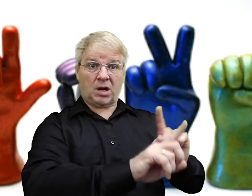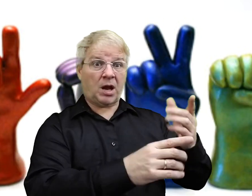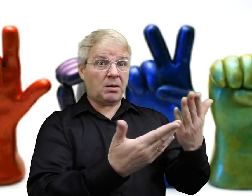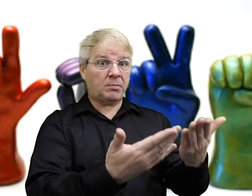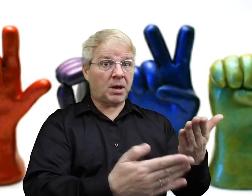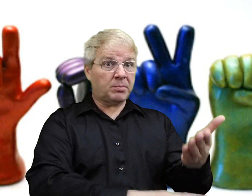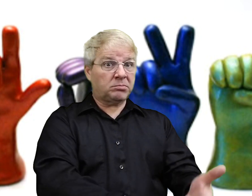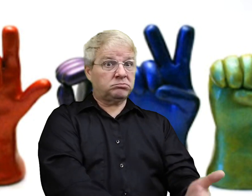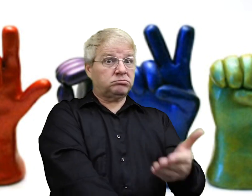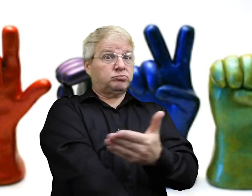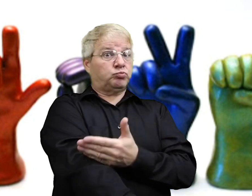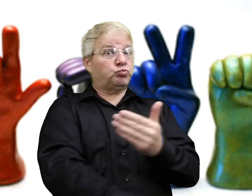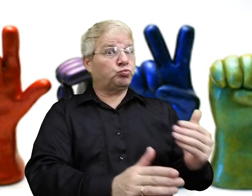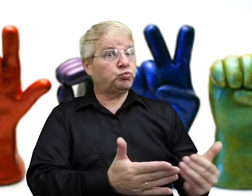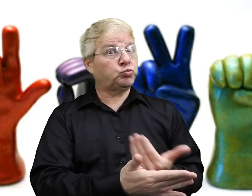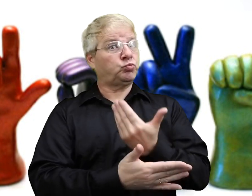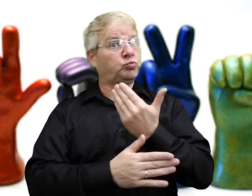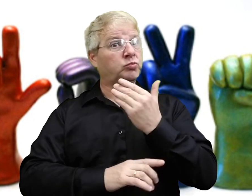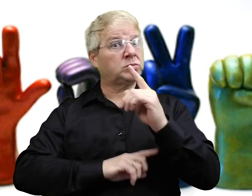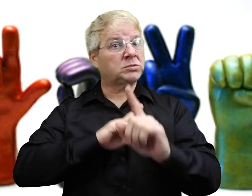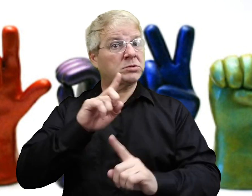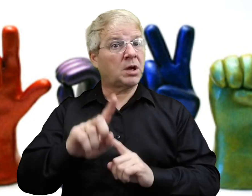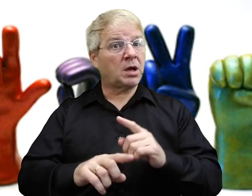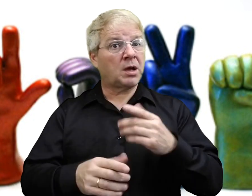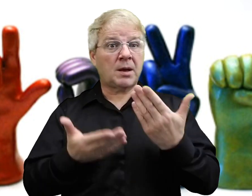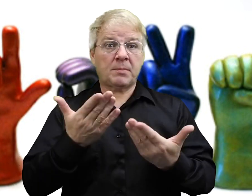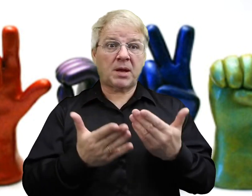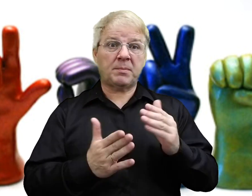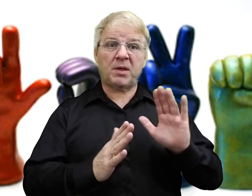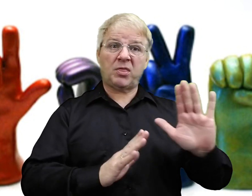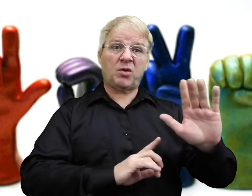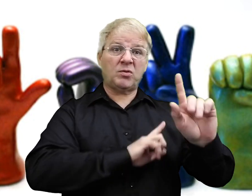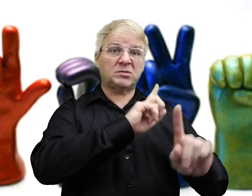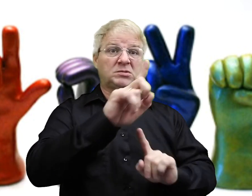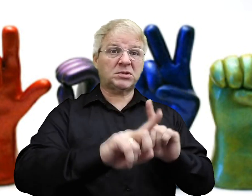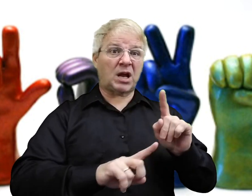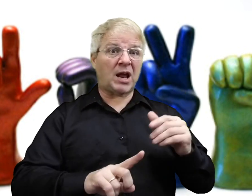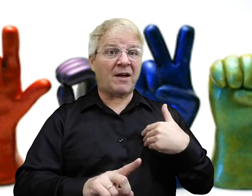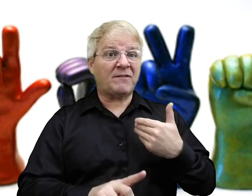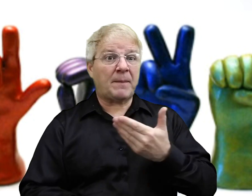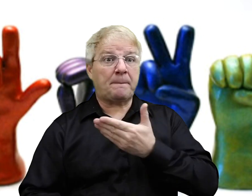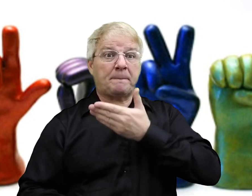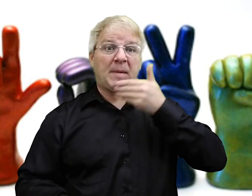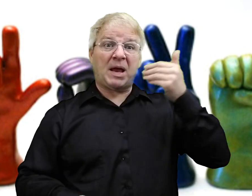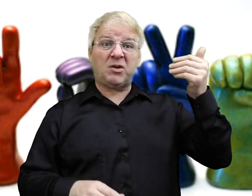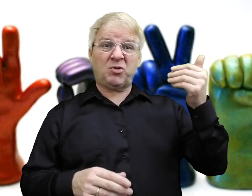The way they sign it. Might be a new or improved way of signing it. Maybe their sign language.